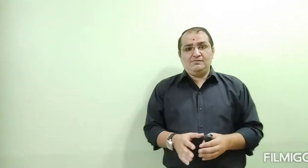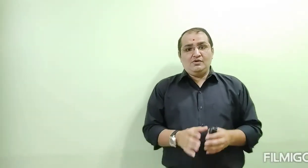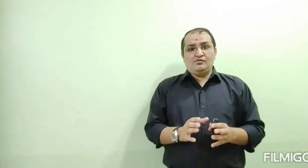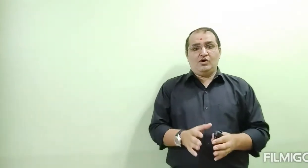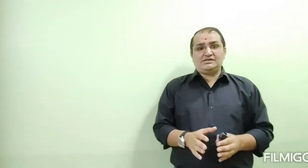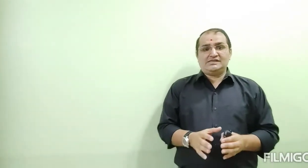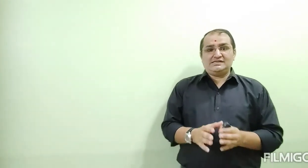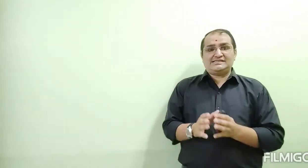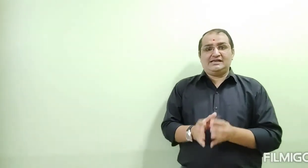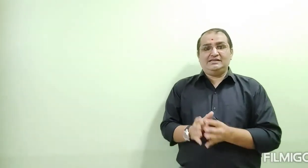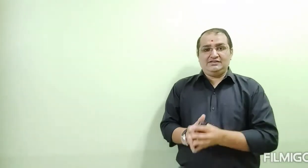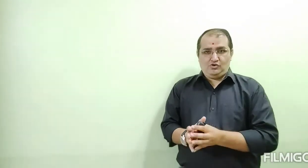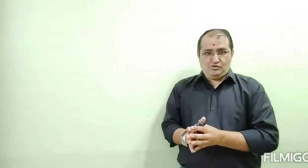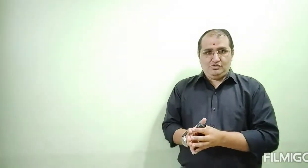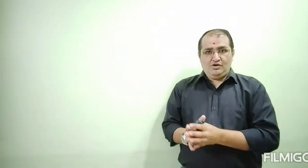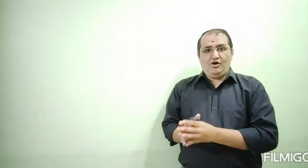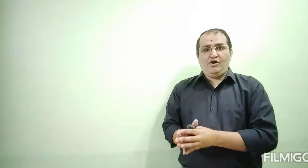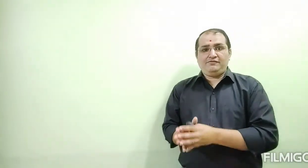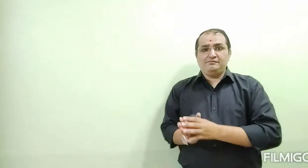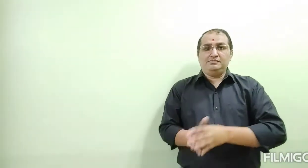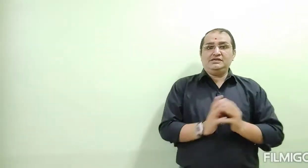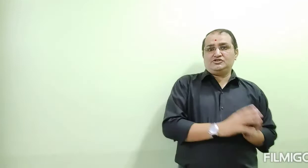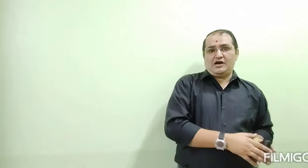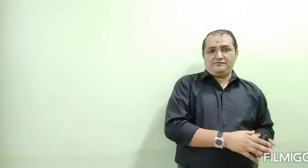was a son-in-law of Meir Jafar.